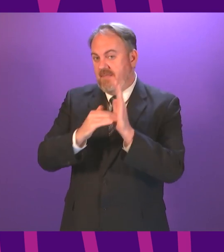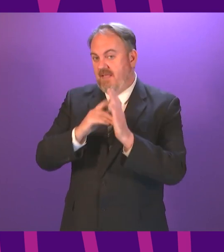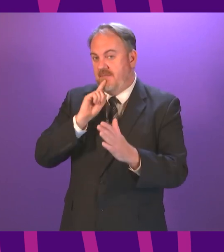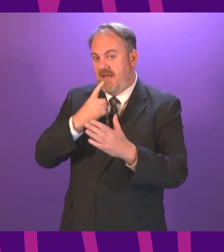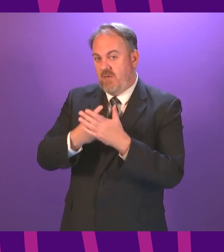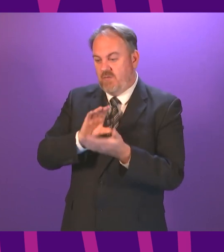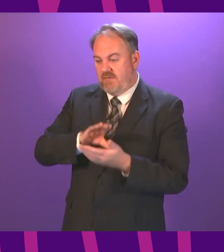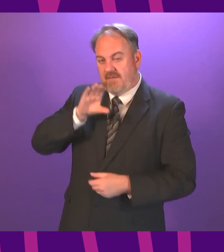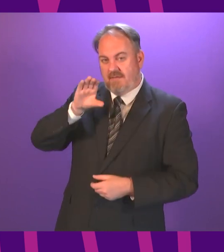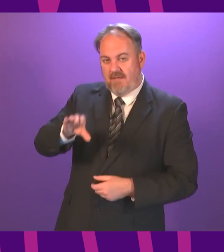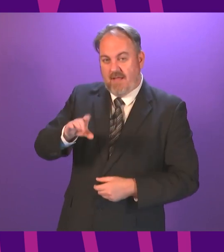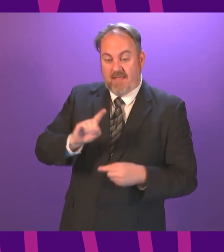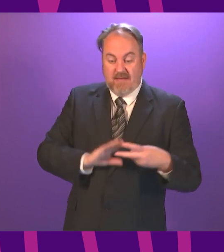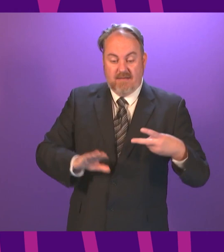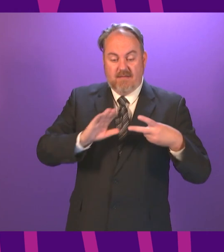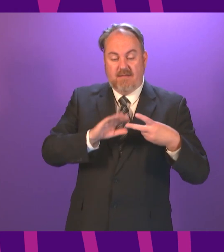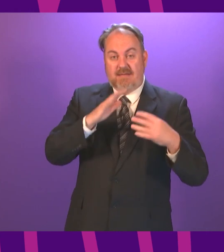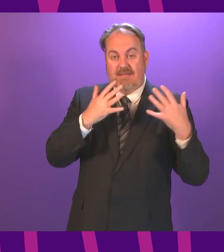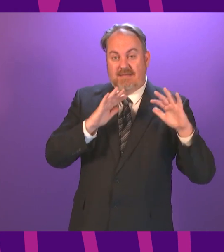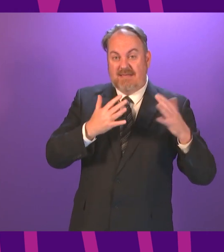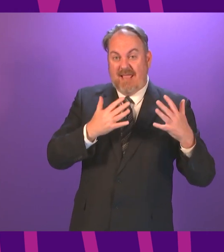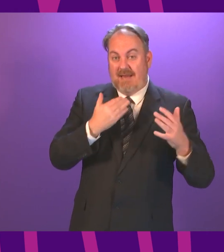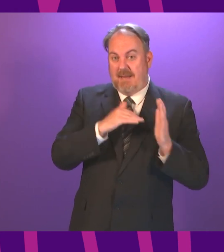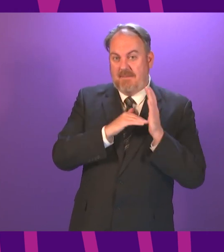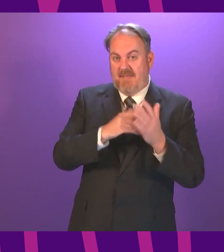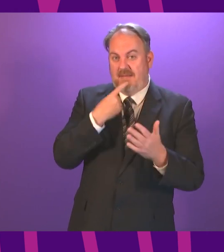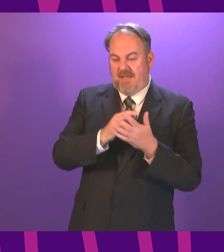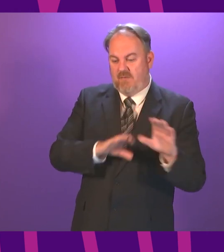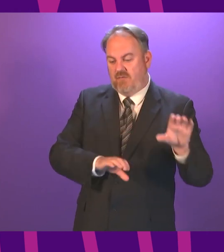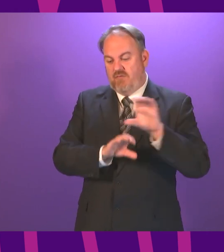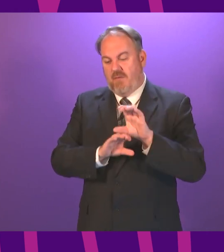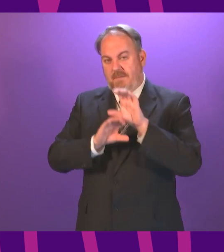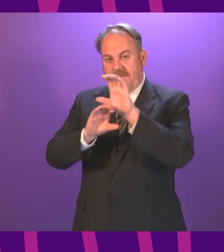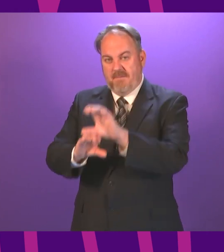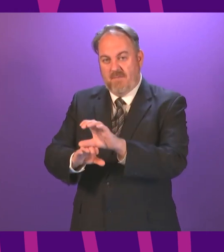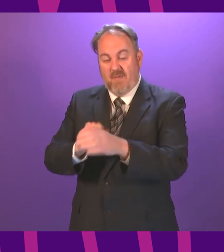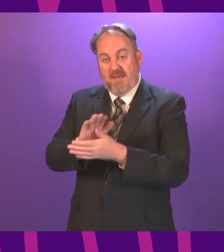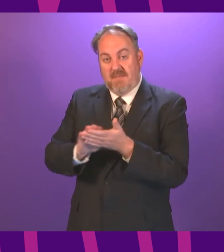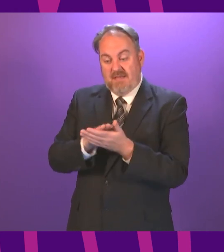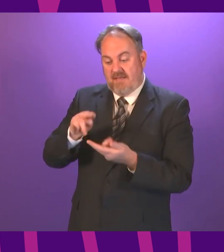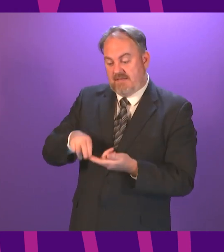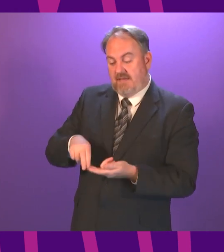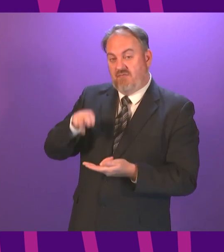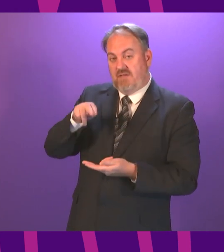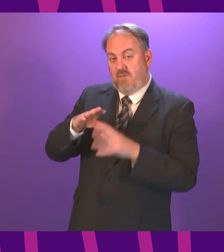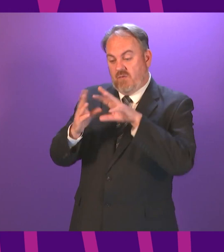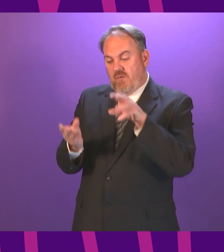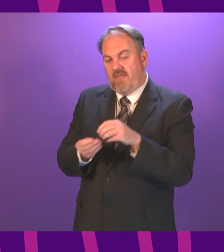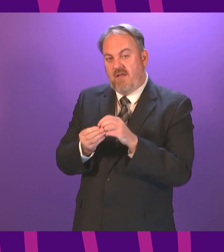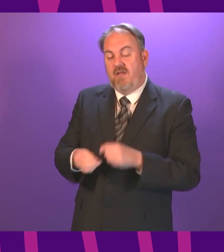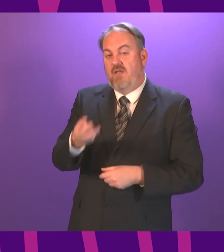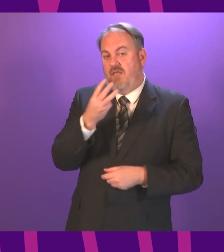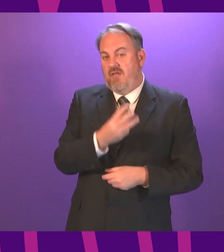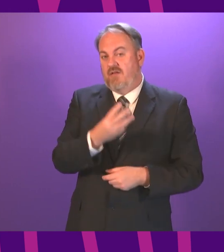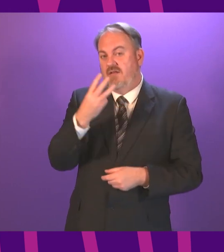allocating an extra £10 million of repurposed funding. In this financial year, there is an overall increase in the college sector budget of £33.7 million,